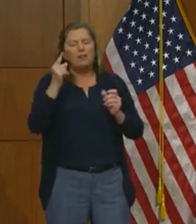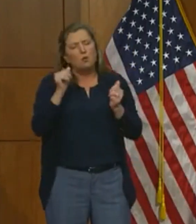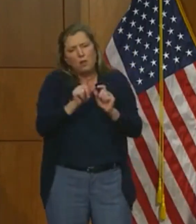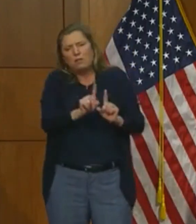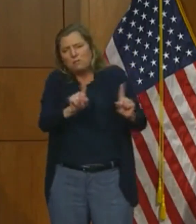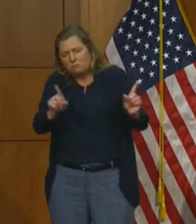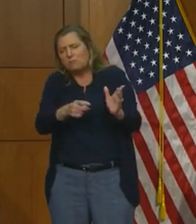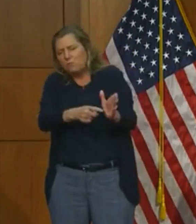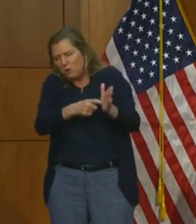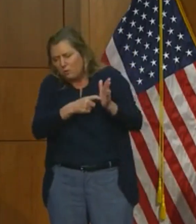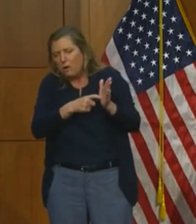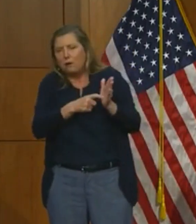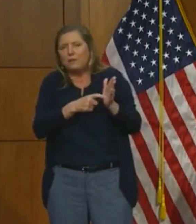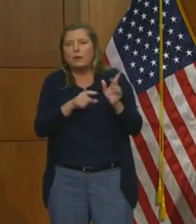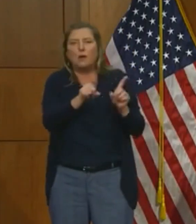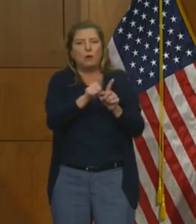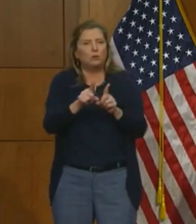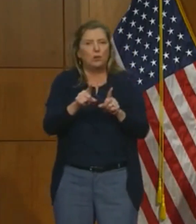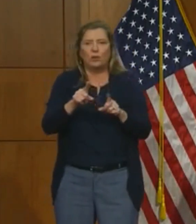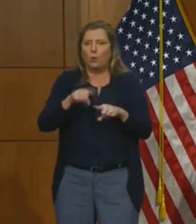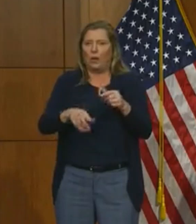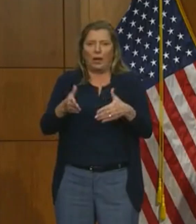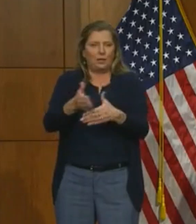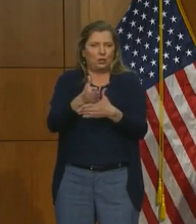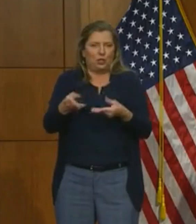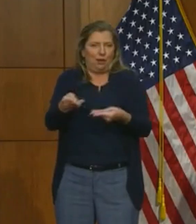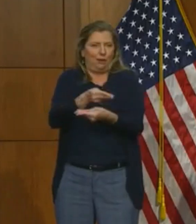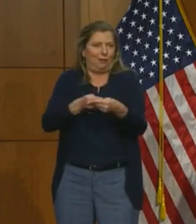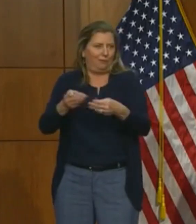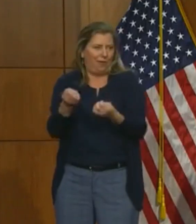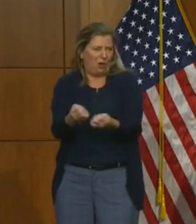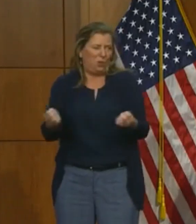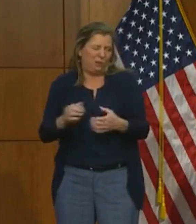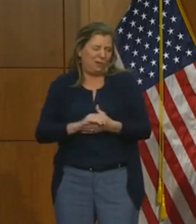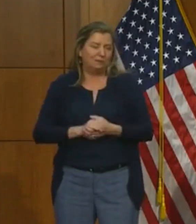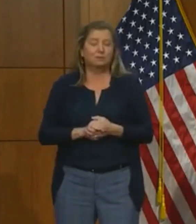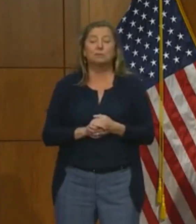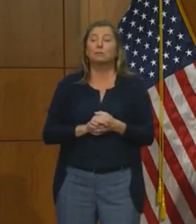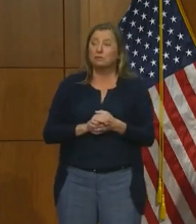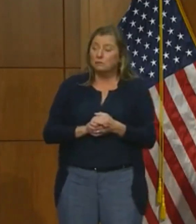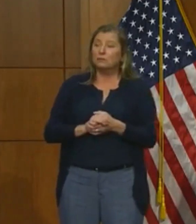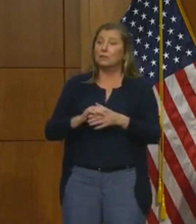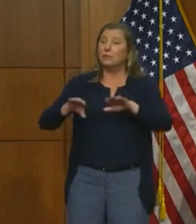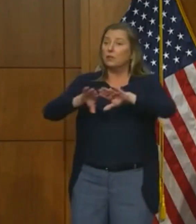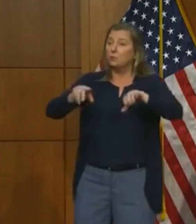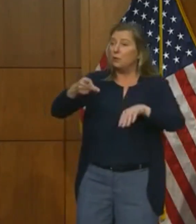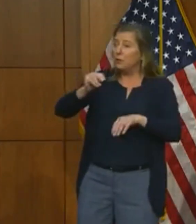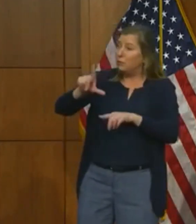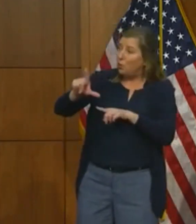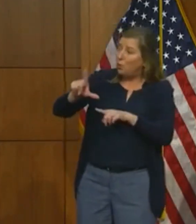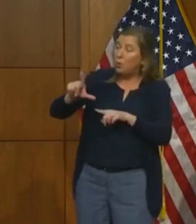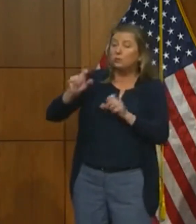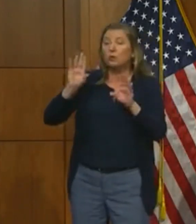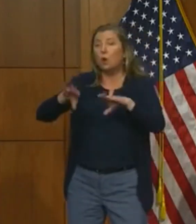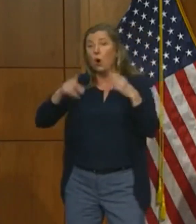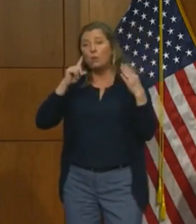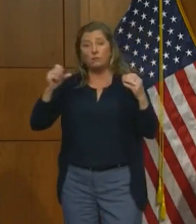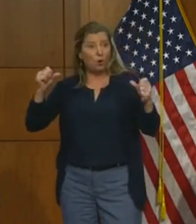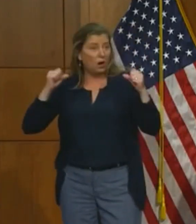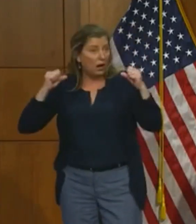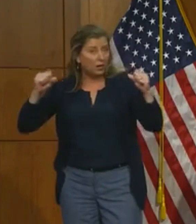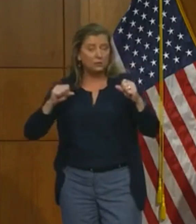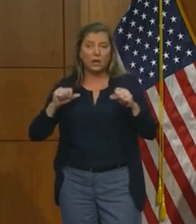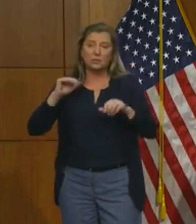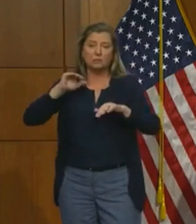requirements and no shared equipment. And it means swimming pools can be open to exercise and